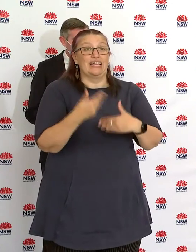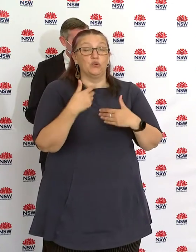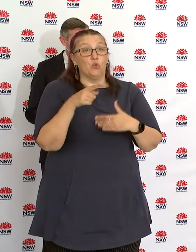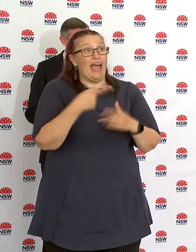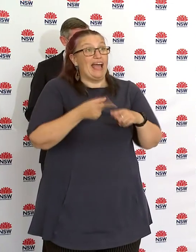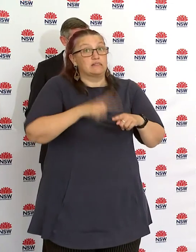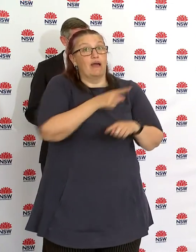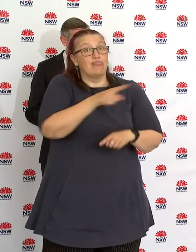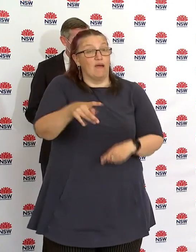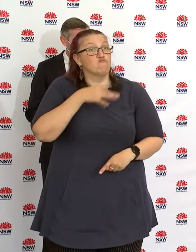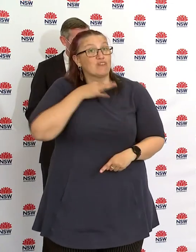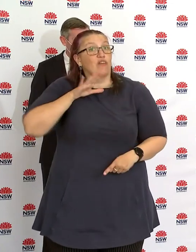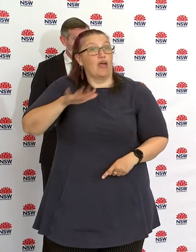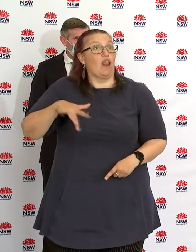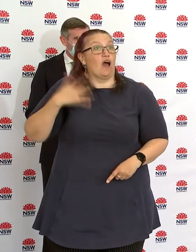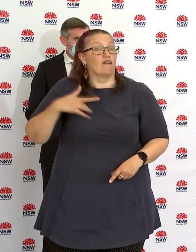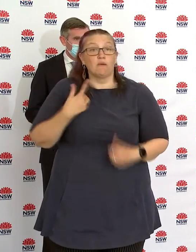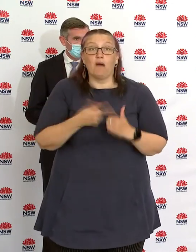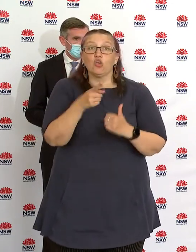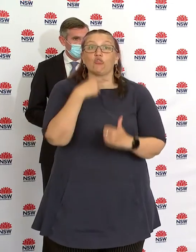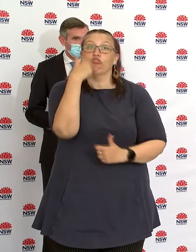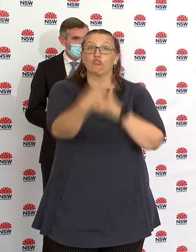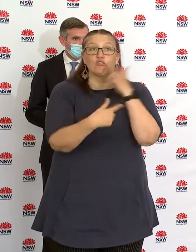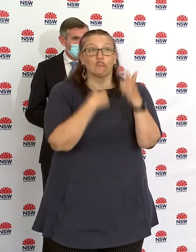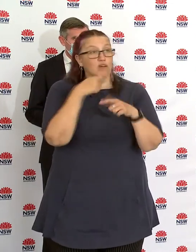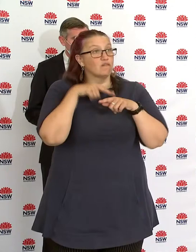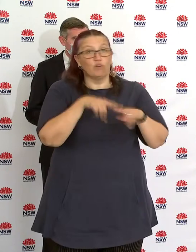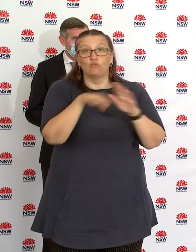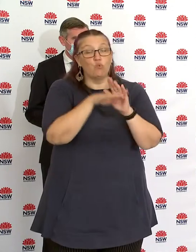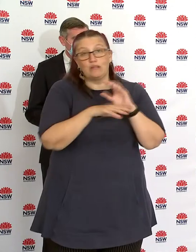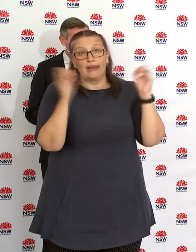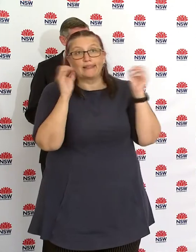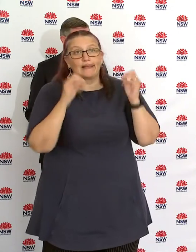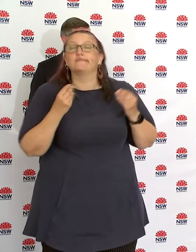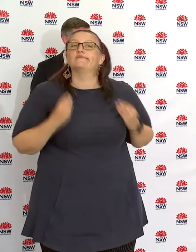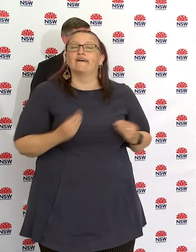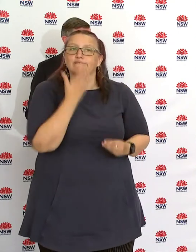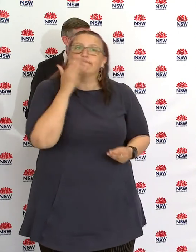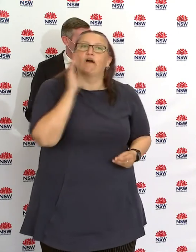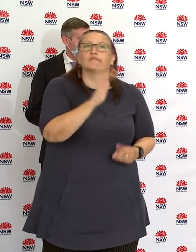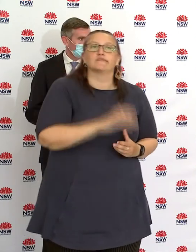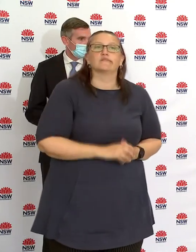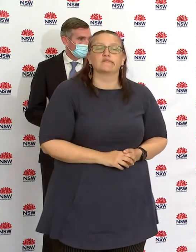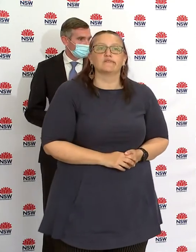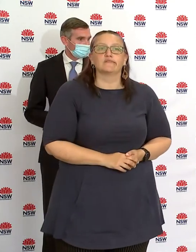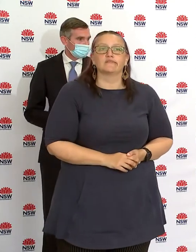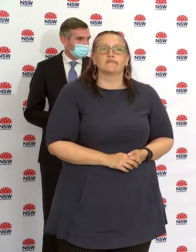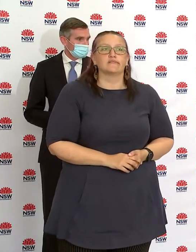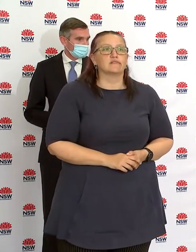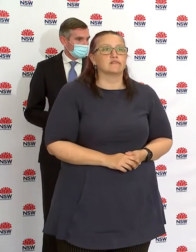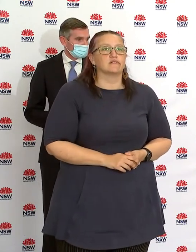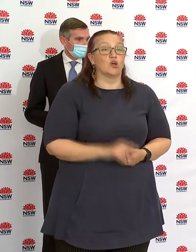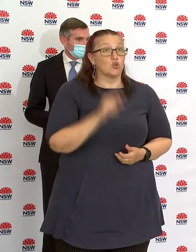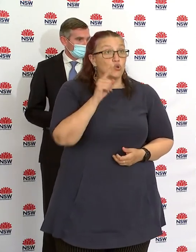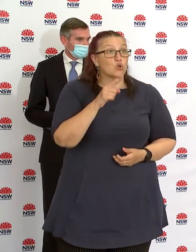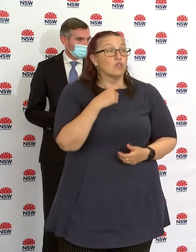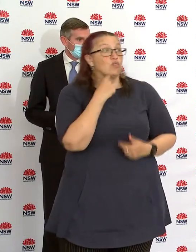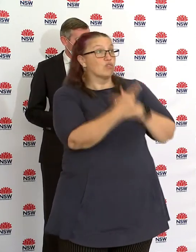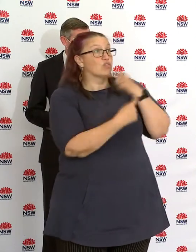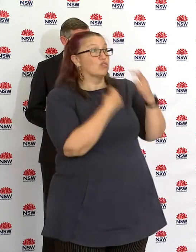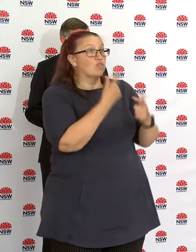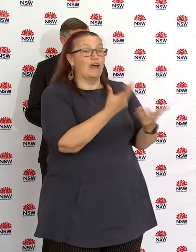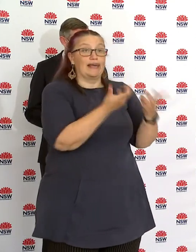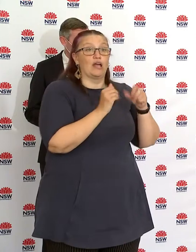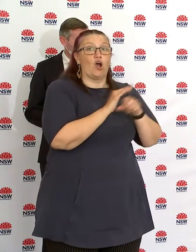complying with what the health orders require. So I just stress that each of us have a responsibility. Don't put the nurses, don't put the